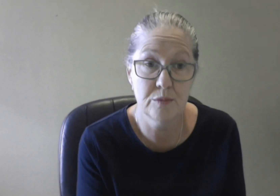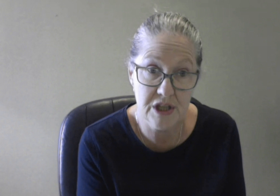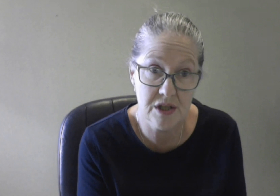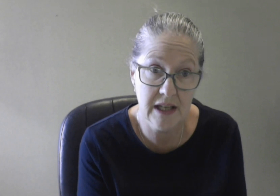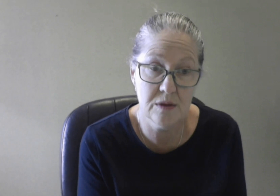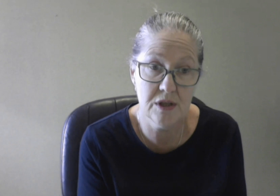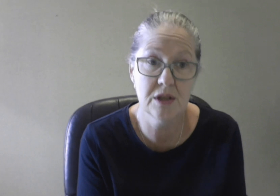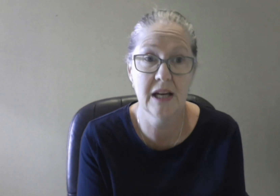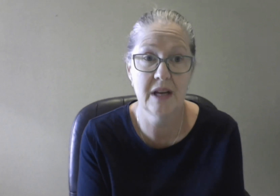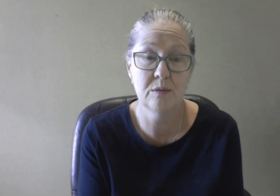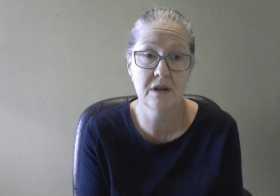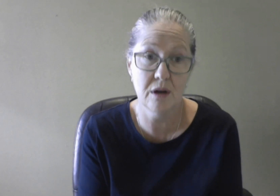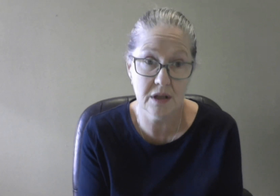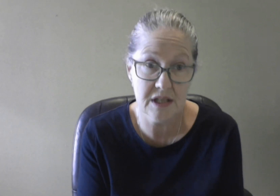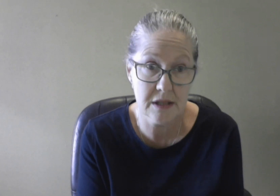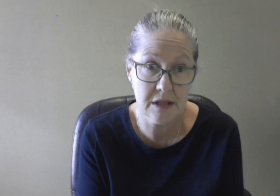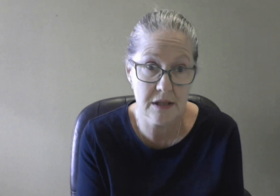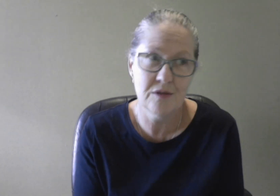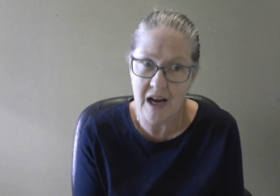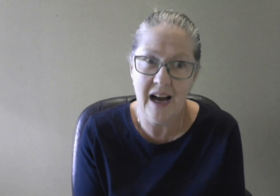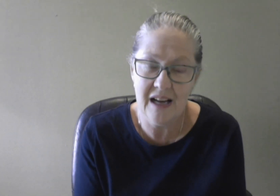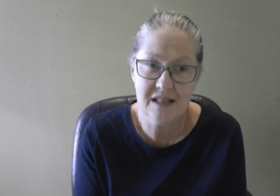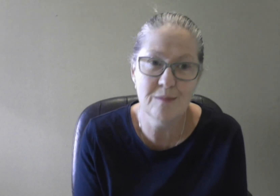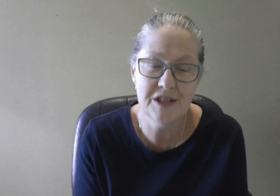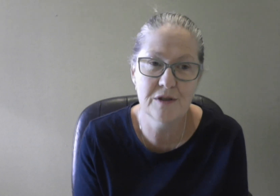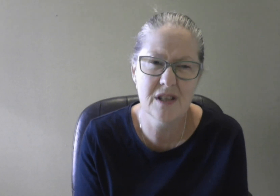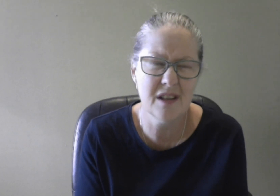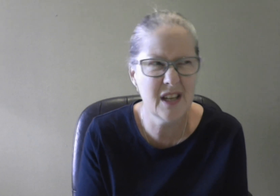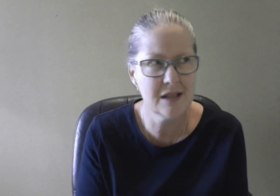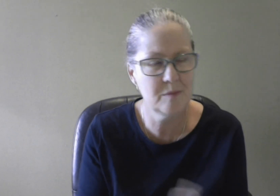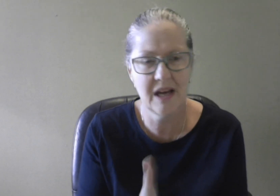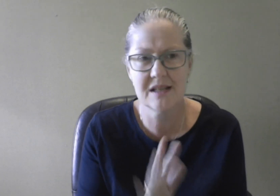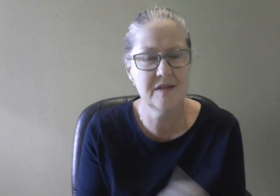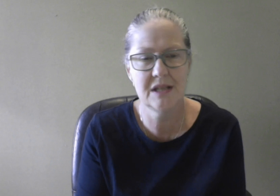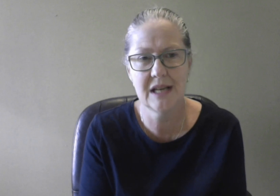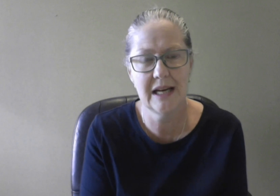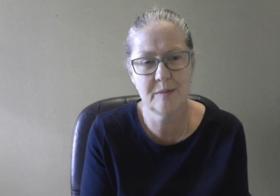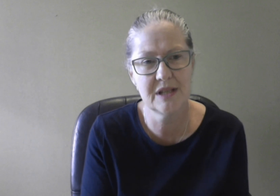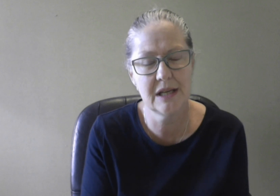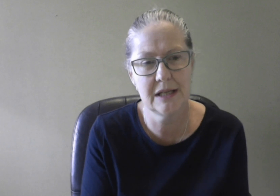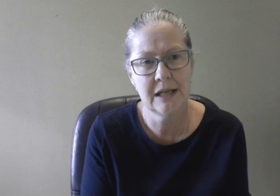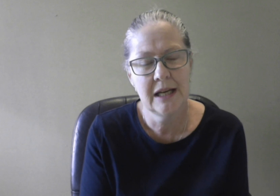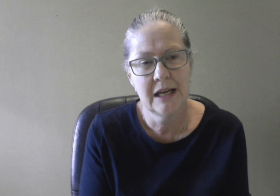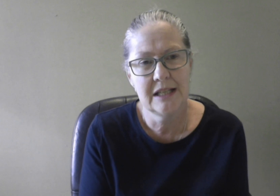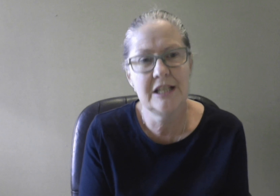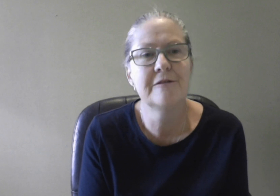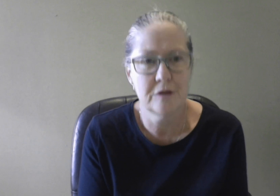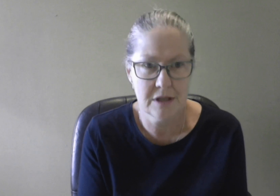language. It came out with the colonizers. There are some differences. I think it's about 70 to 80 percent difference